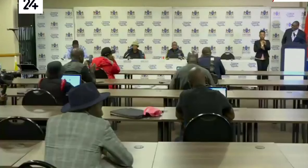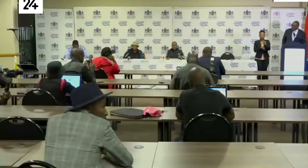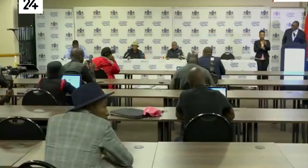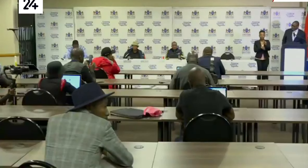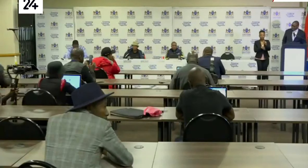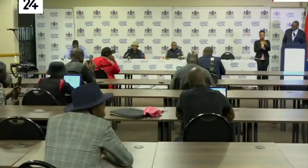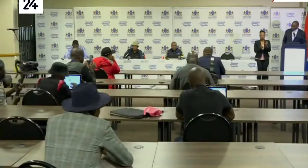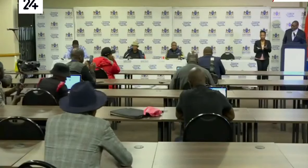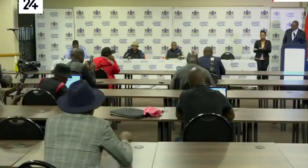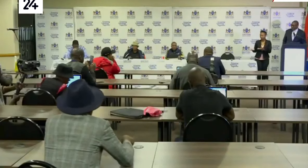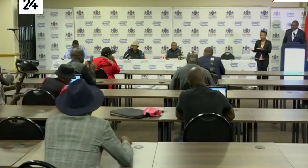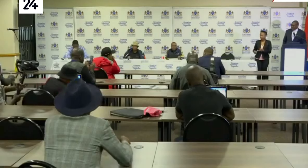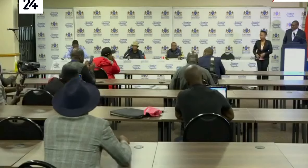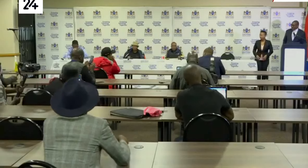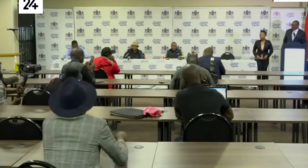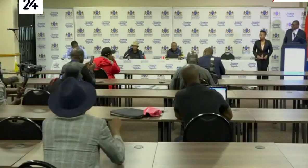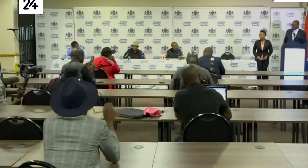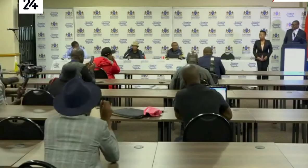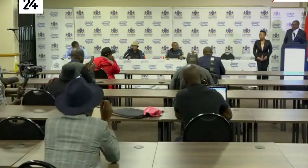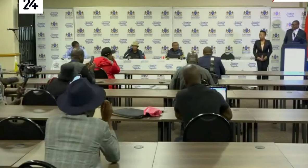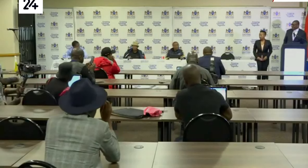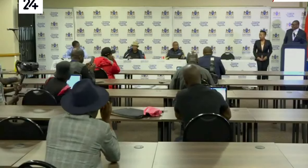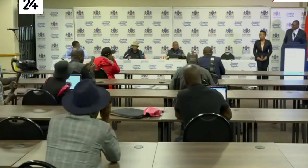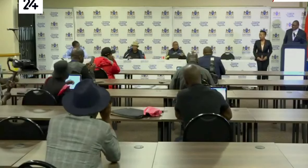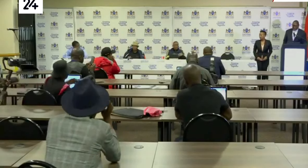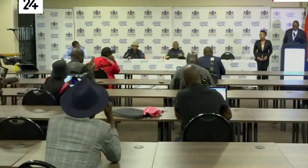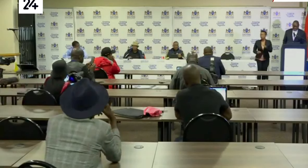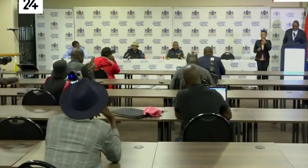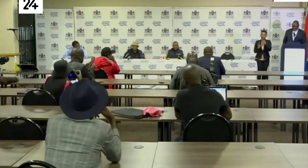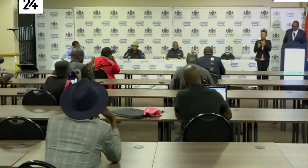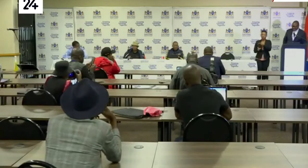over to you. You can speak from where you are sitting.